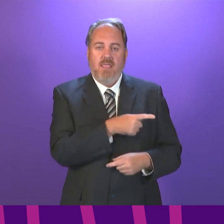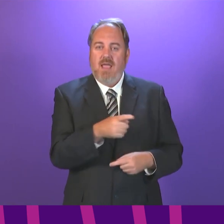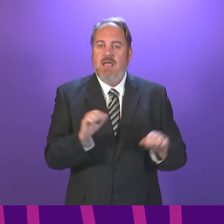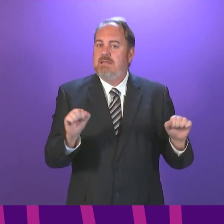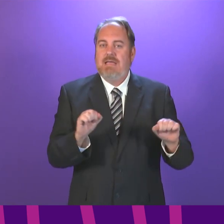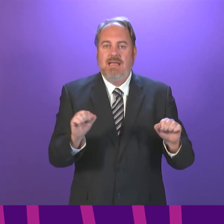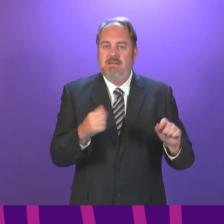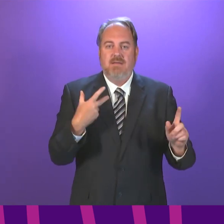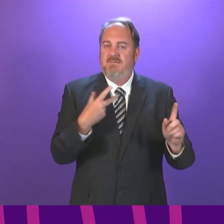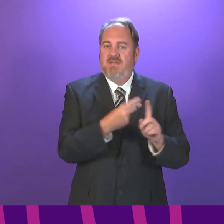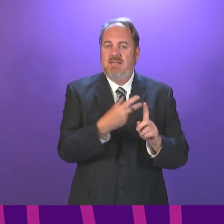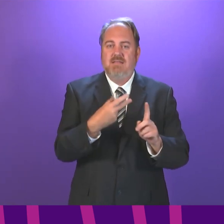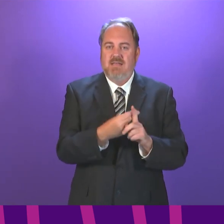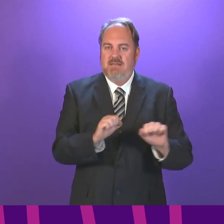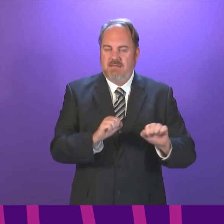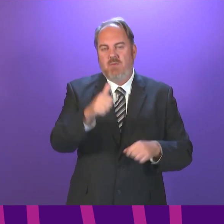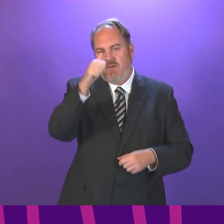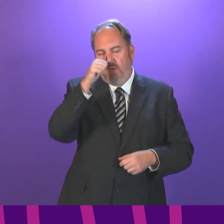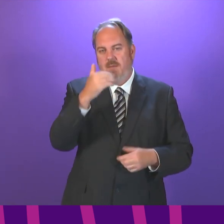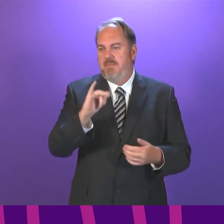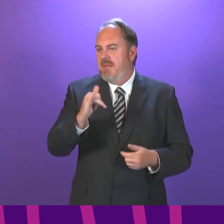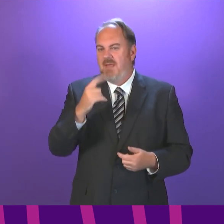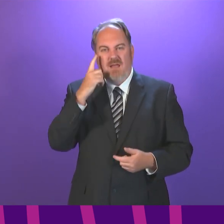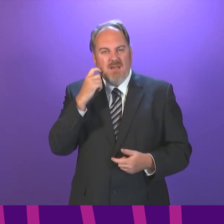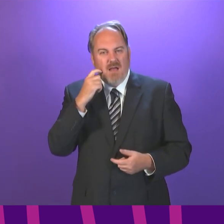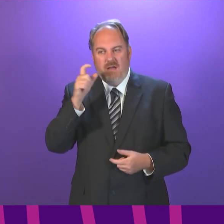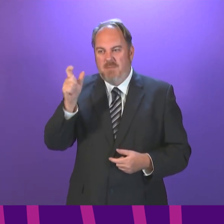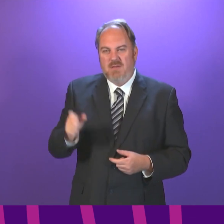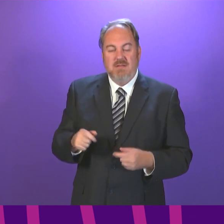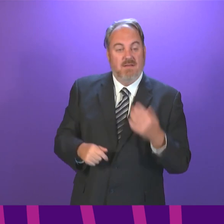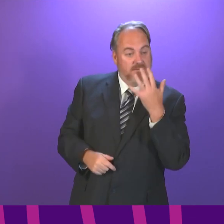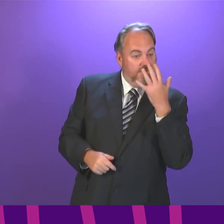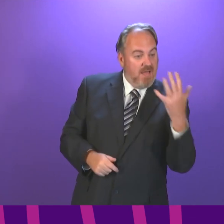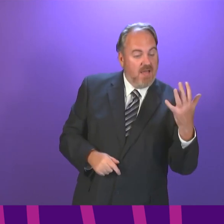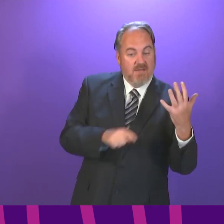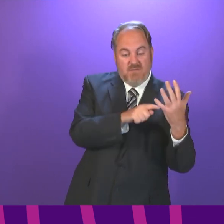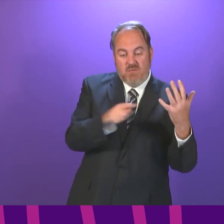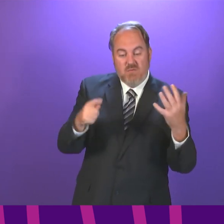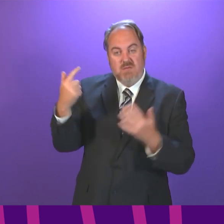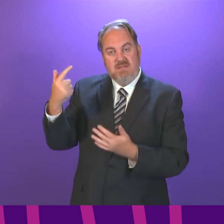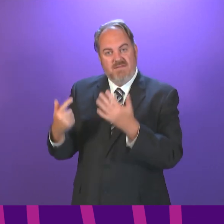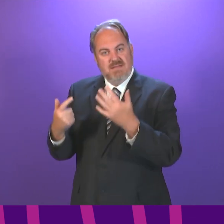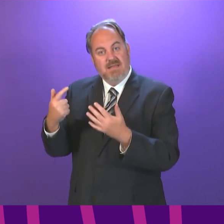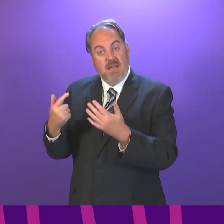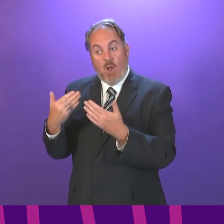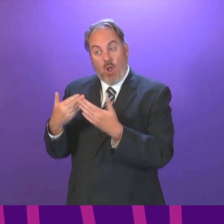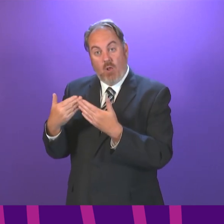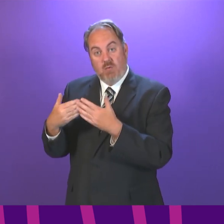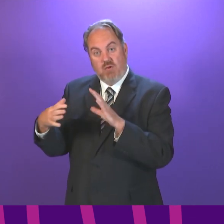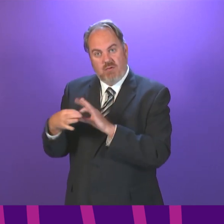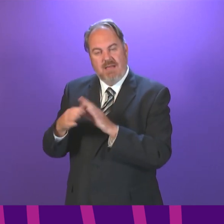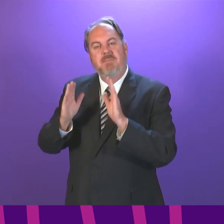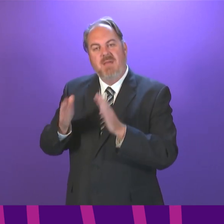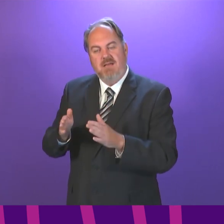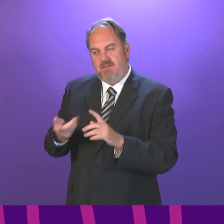for vaccination. If a young person aged 5 to 17 is identified as a close contact, they will need to take a PCR